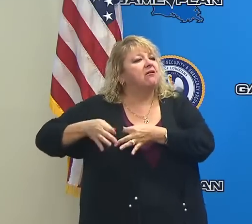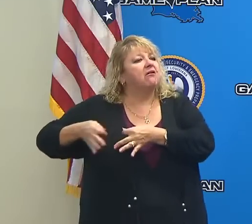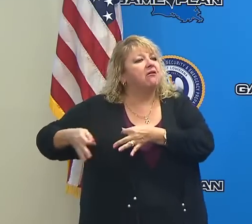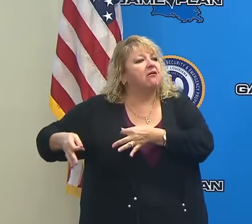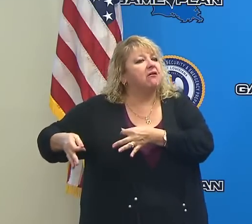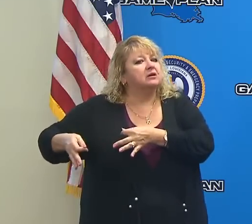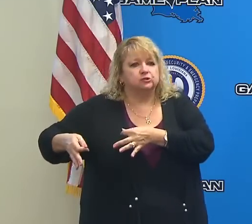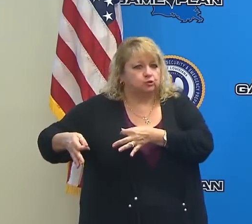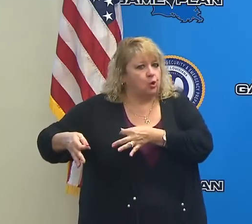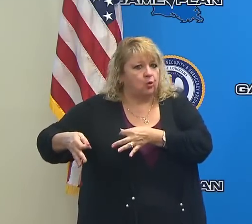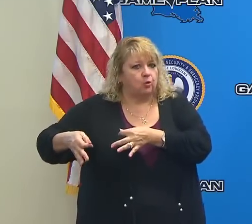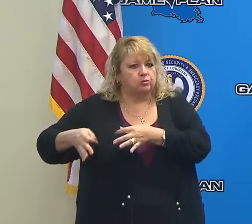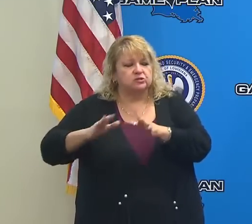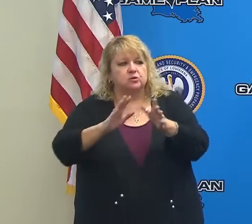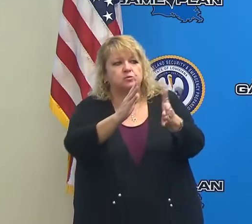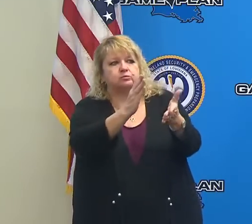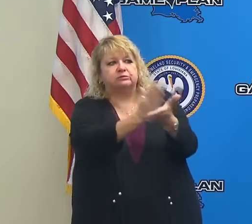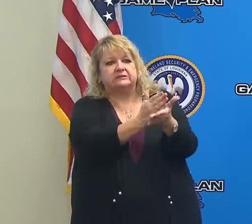ride out the storm.